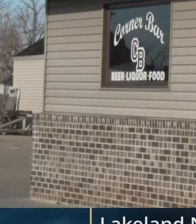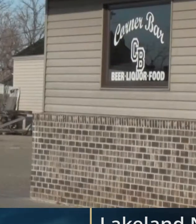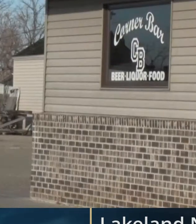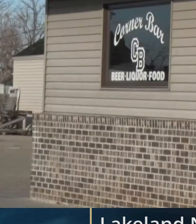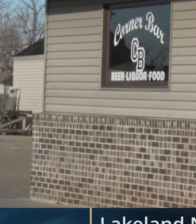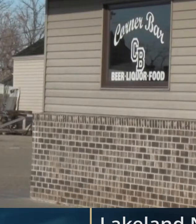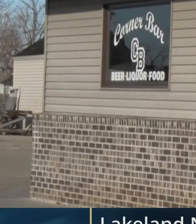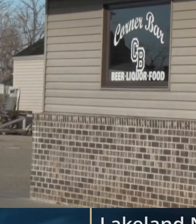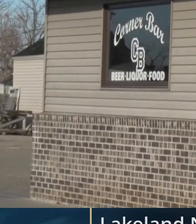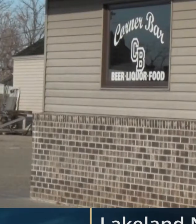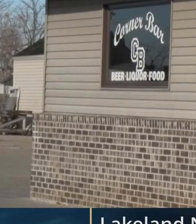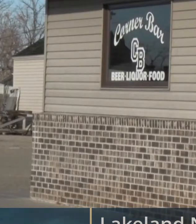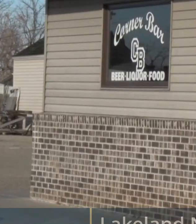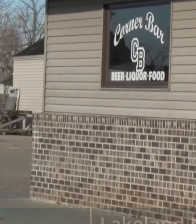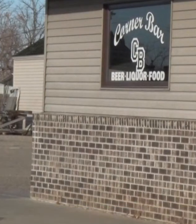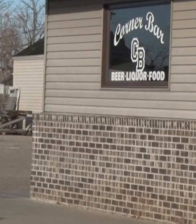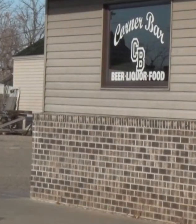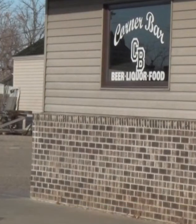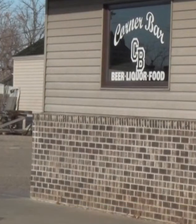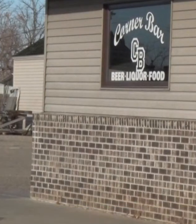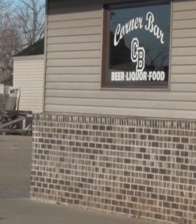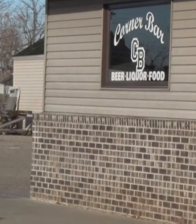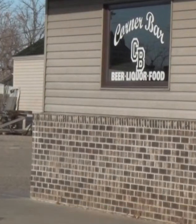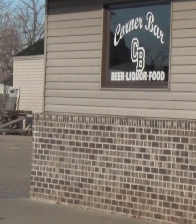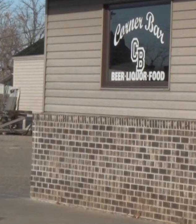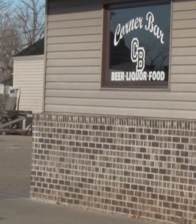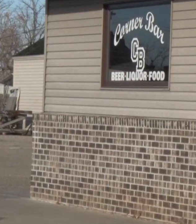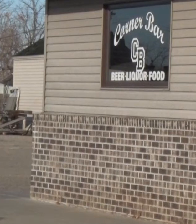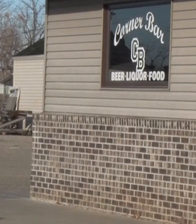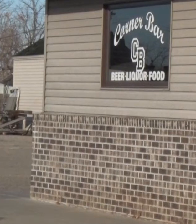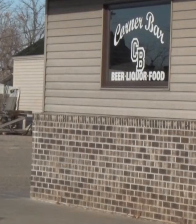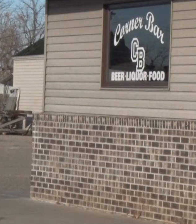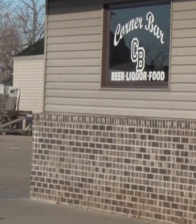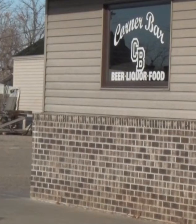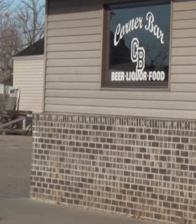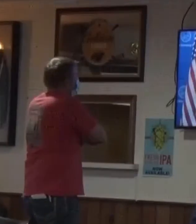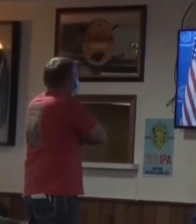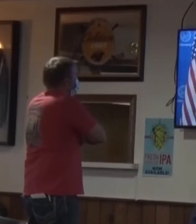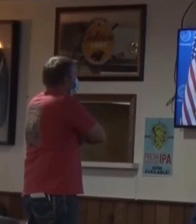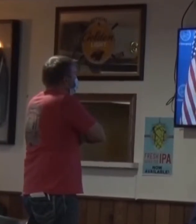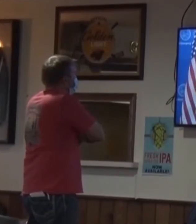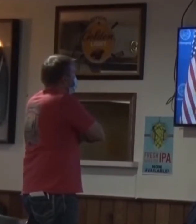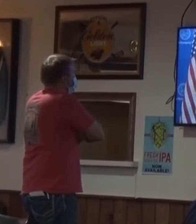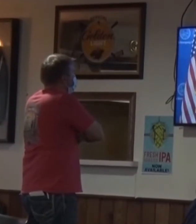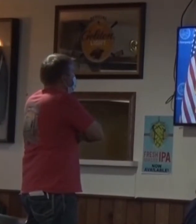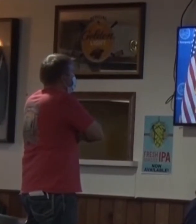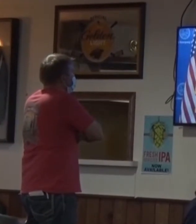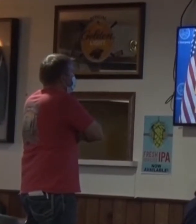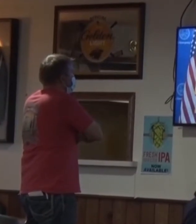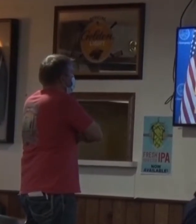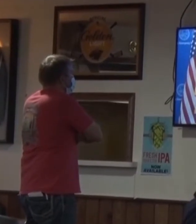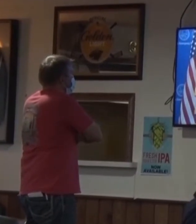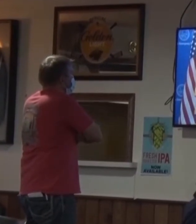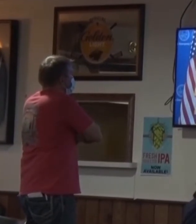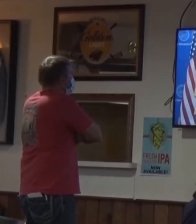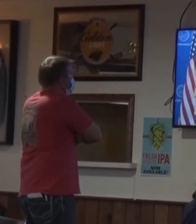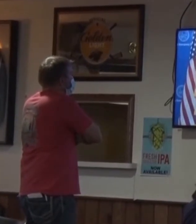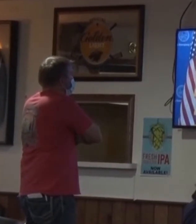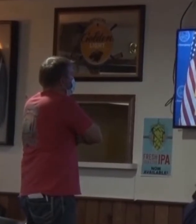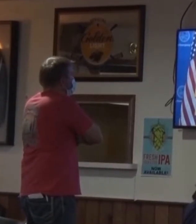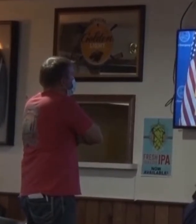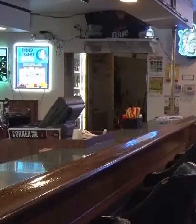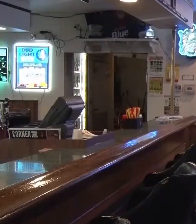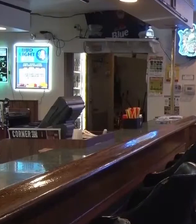state, including 10 p.m. closing times for serving food and drinks inside bars and restaurants. The governor said today we should be